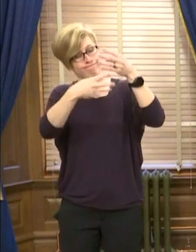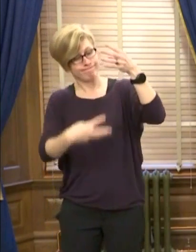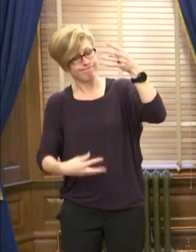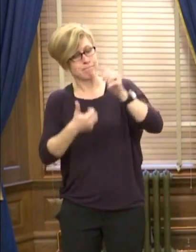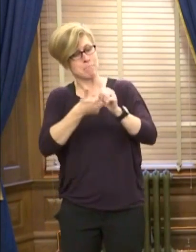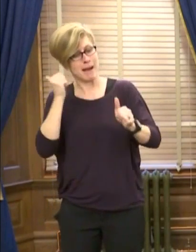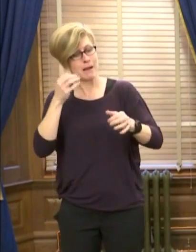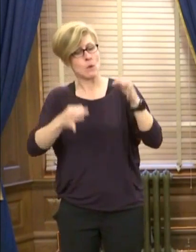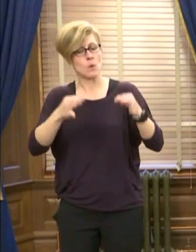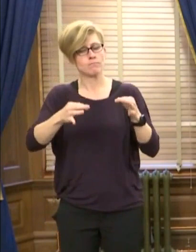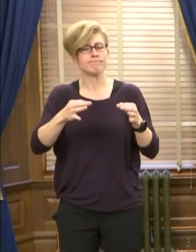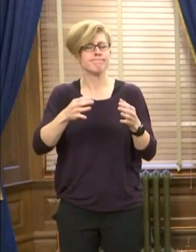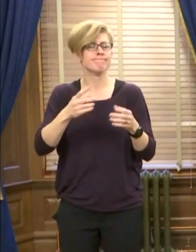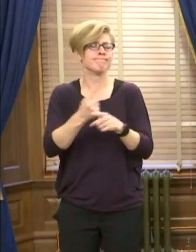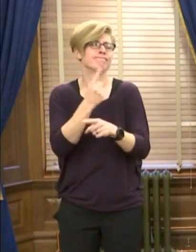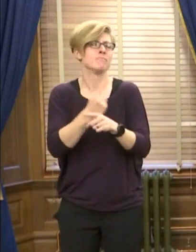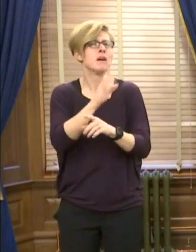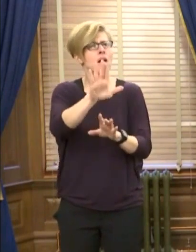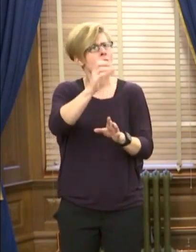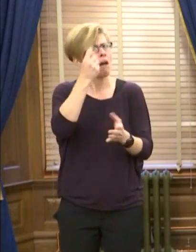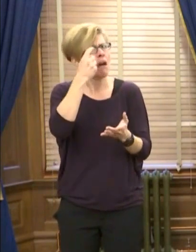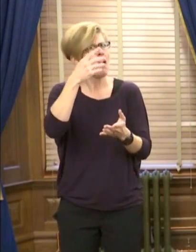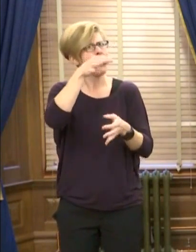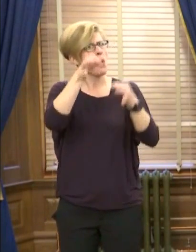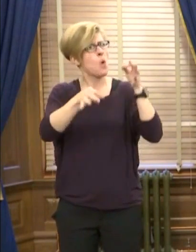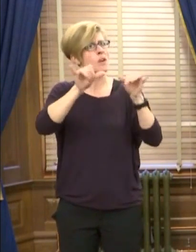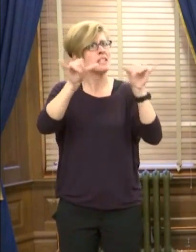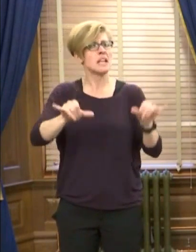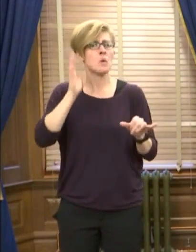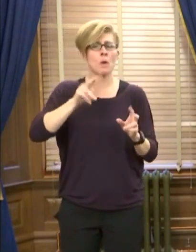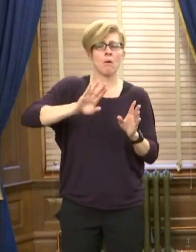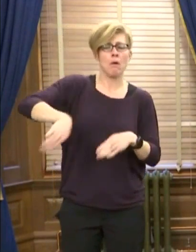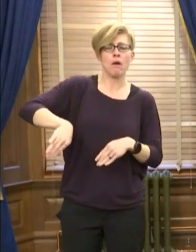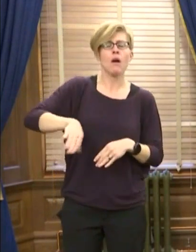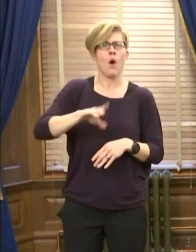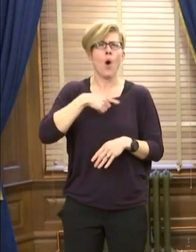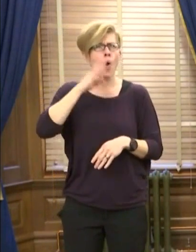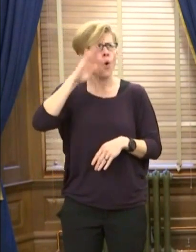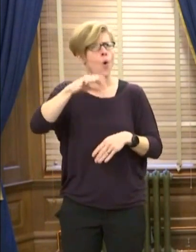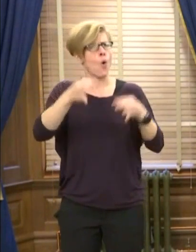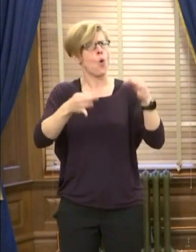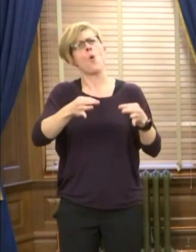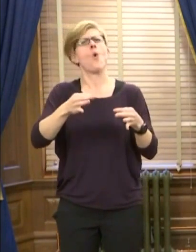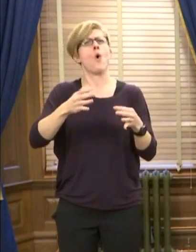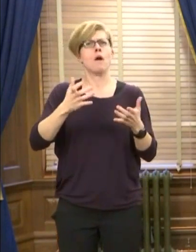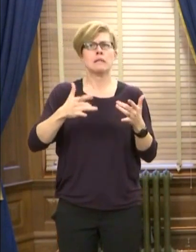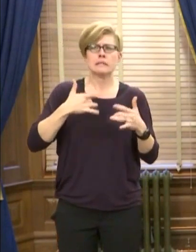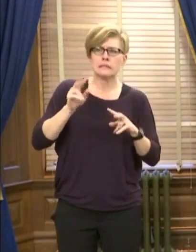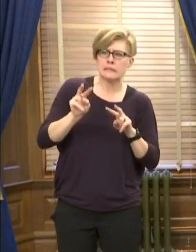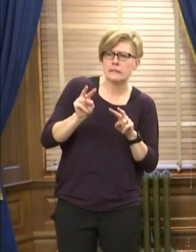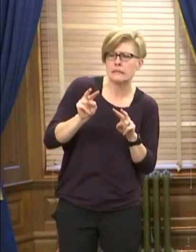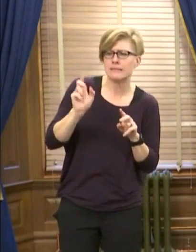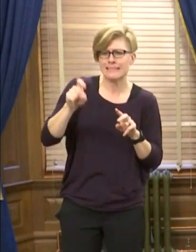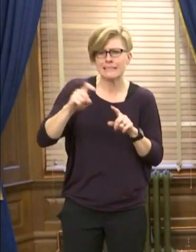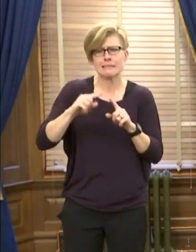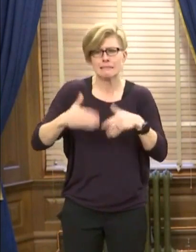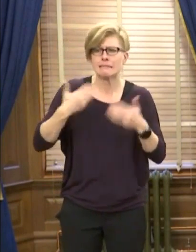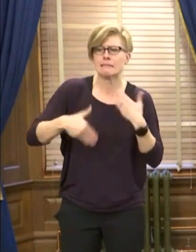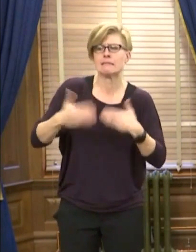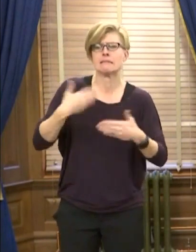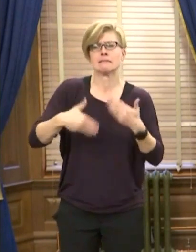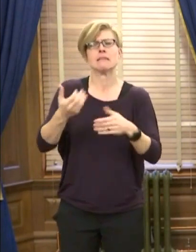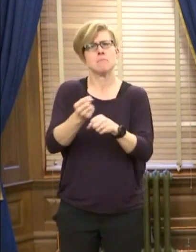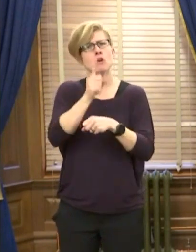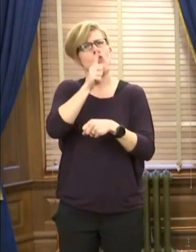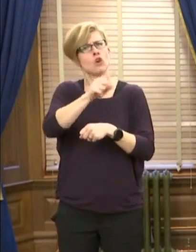that I have every confidence that our court system is very anxious to continue to provide due